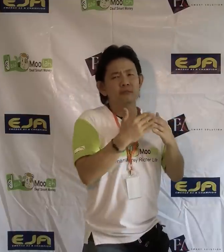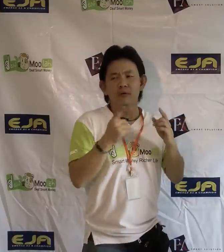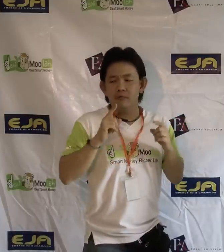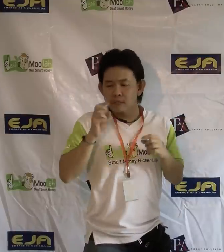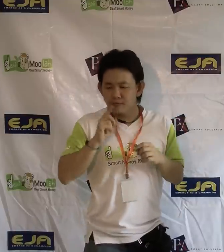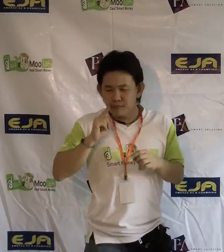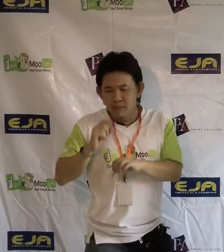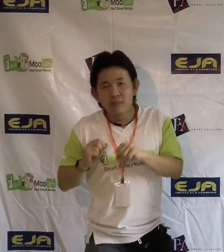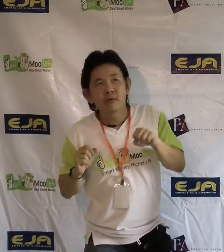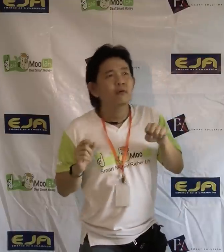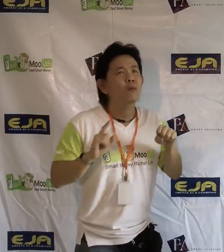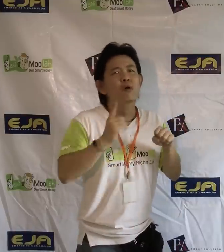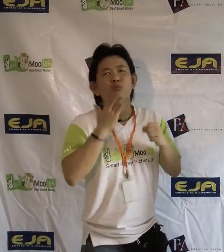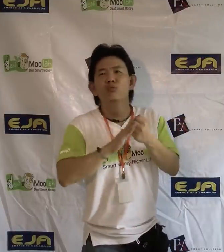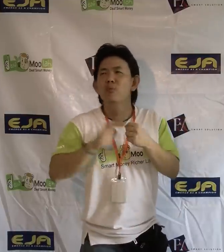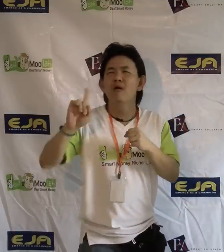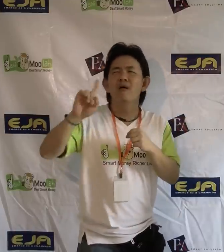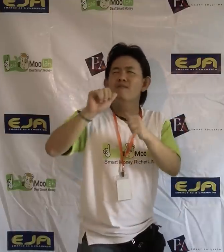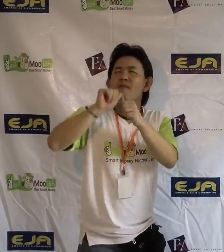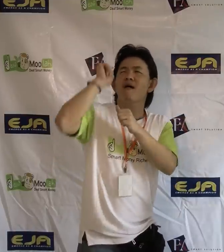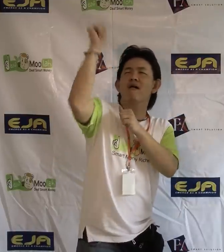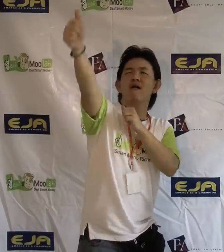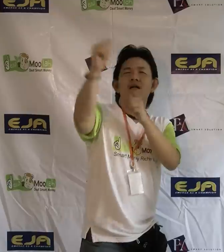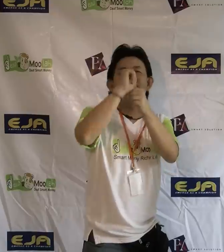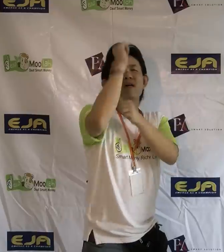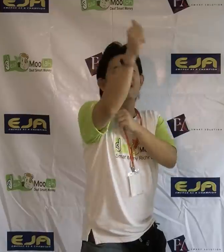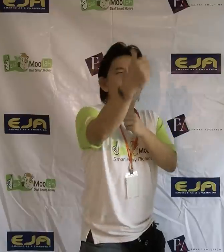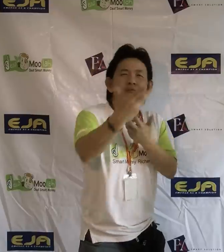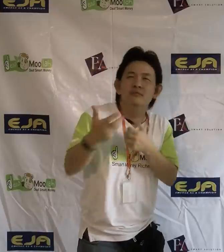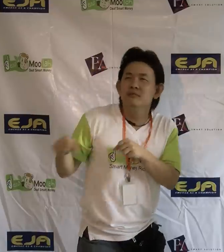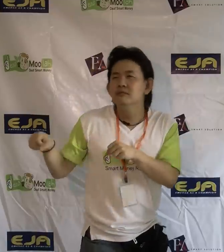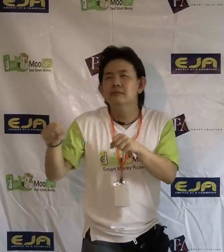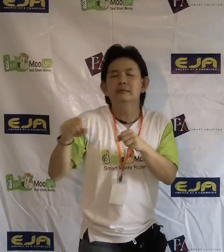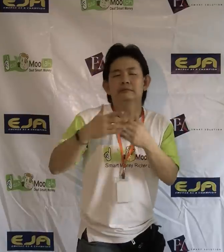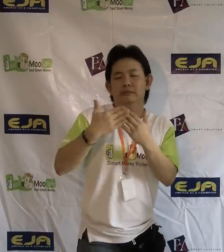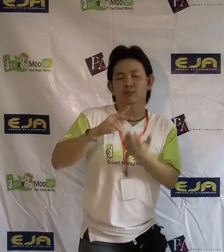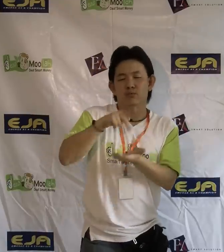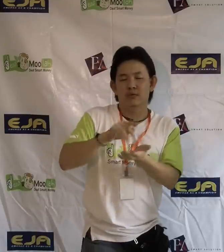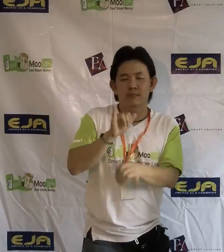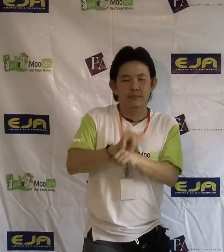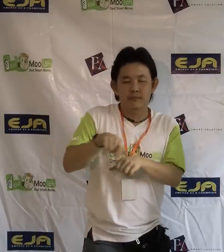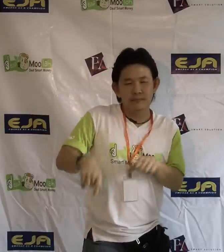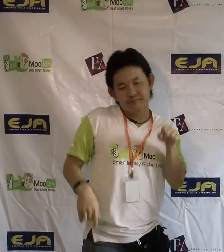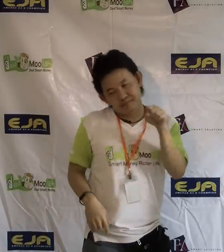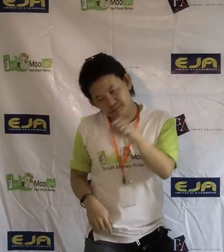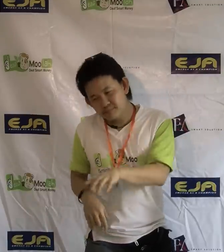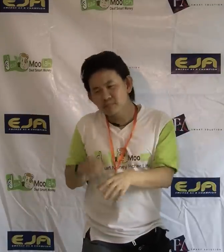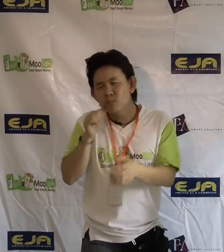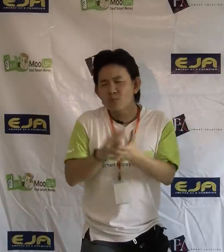send them to hearing parents, I mean, what are they going to do? You know, my children will be far away. So it's better for us, you know.